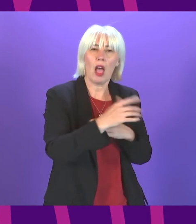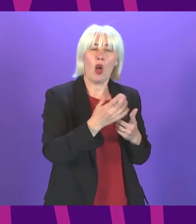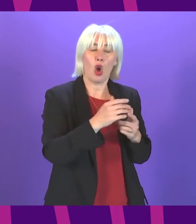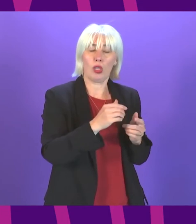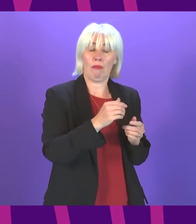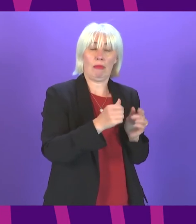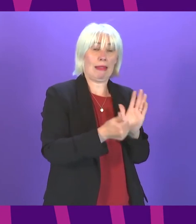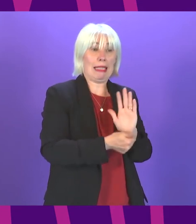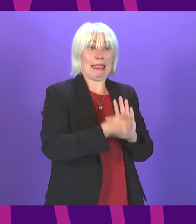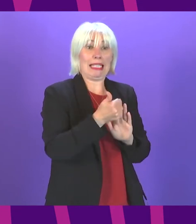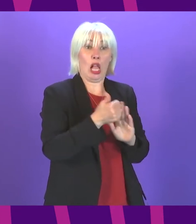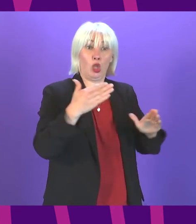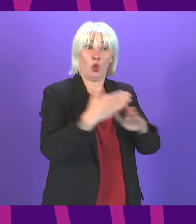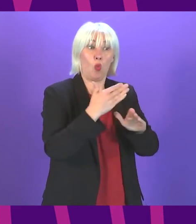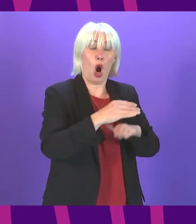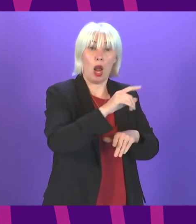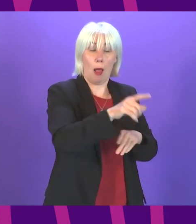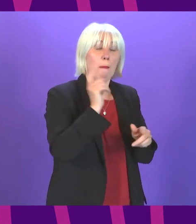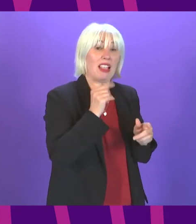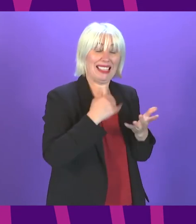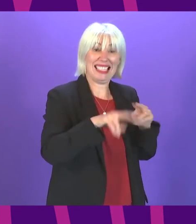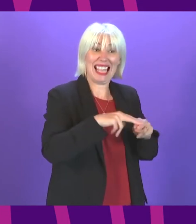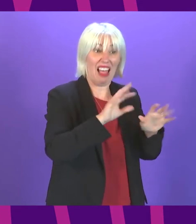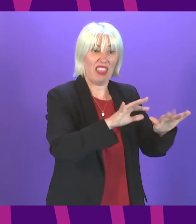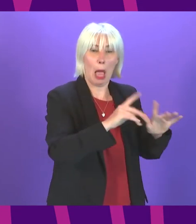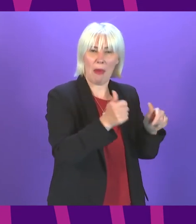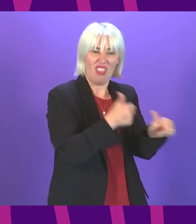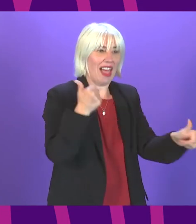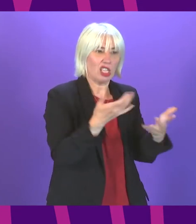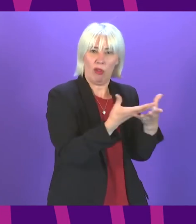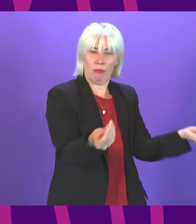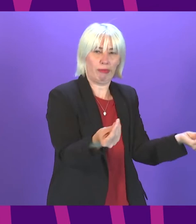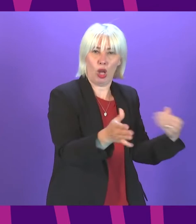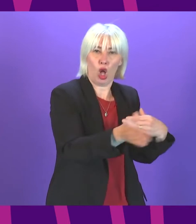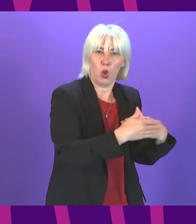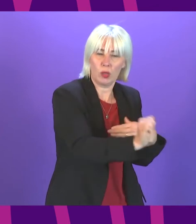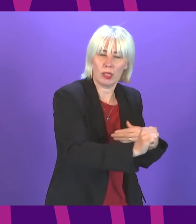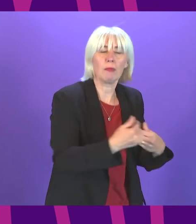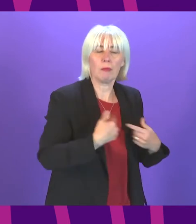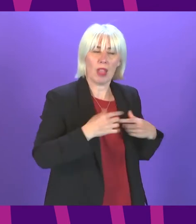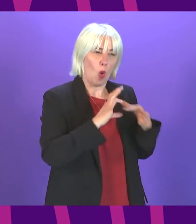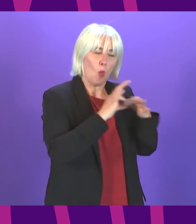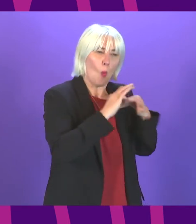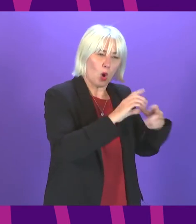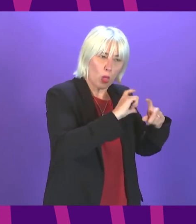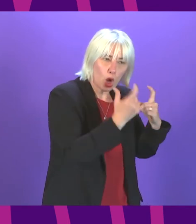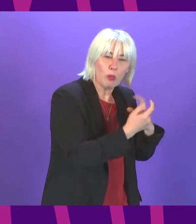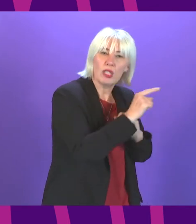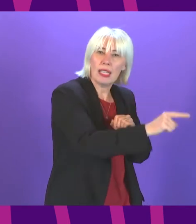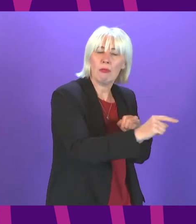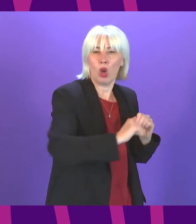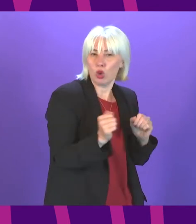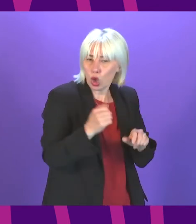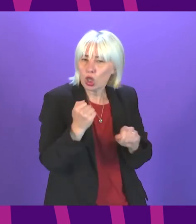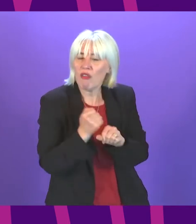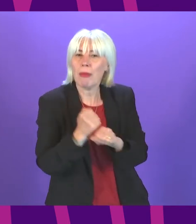workforce and a factory sitting empty both unproductive I will work with the community high and the Scottish